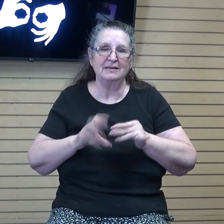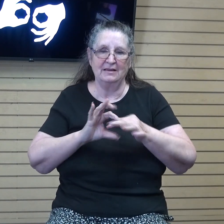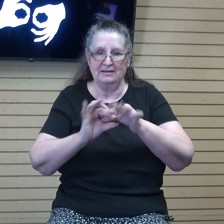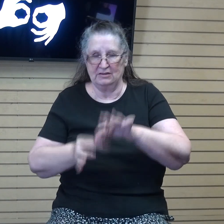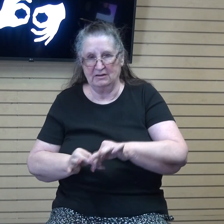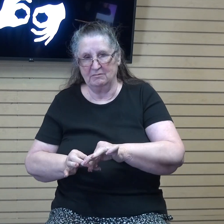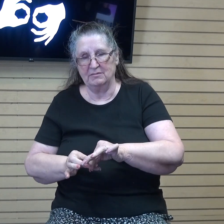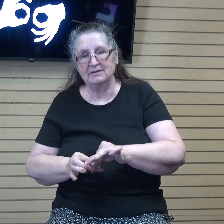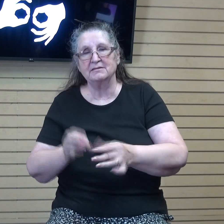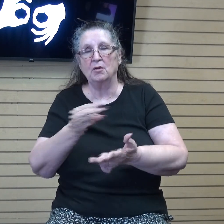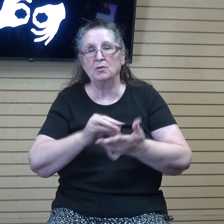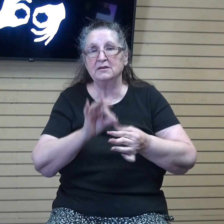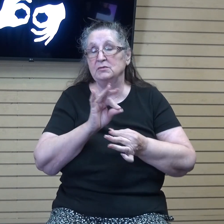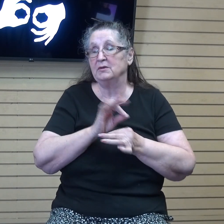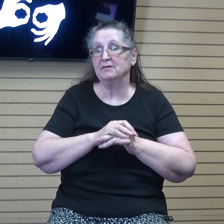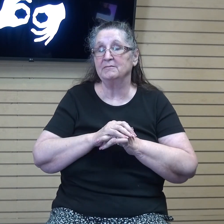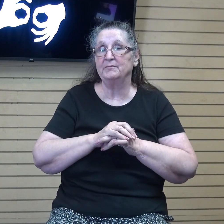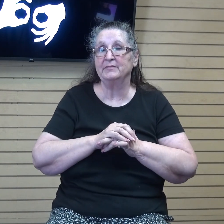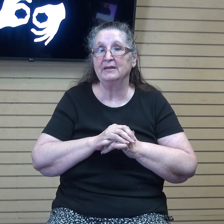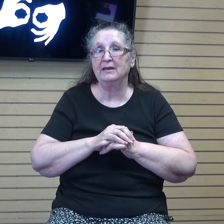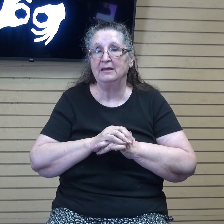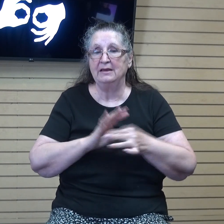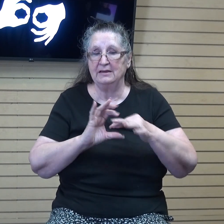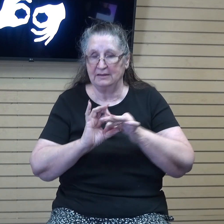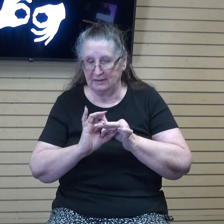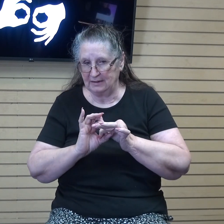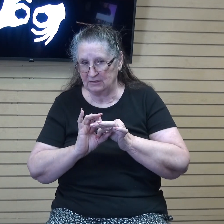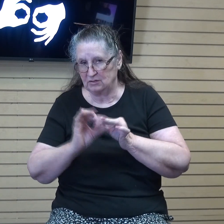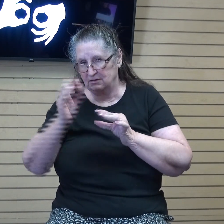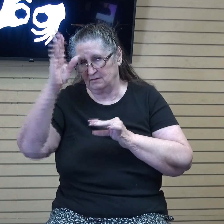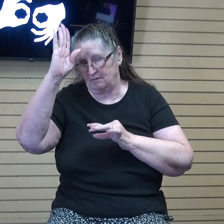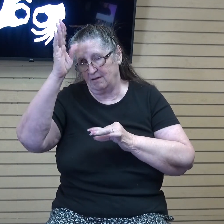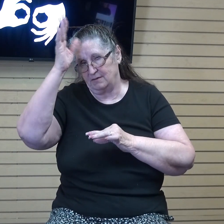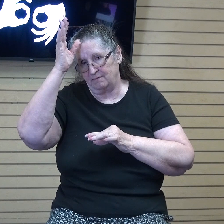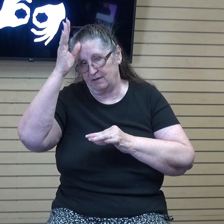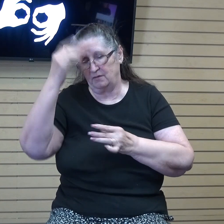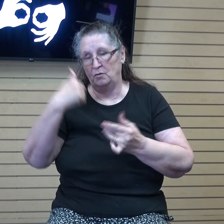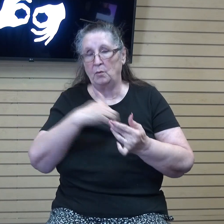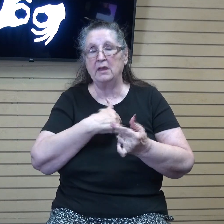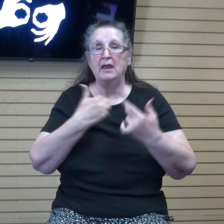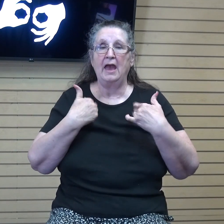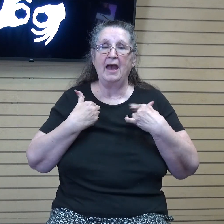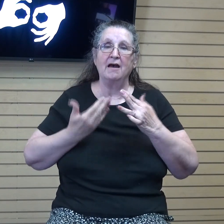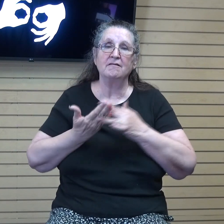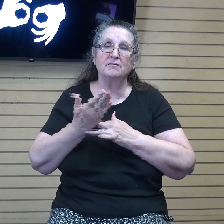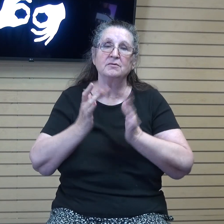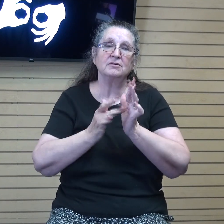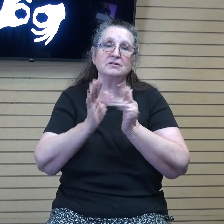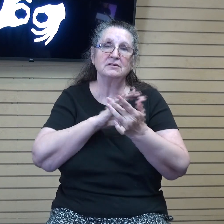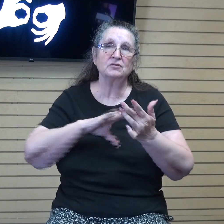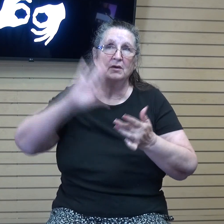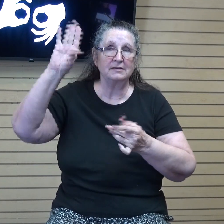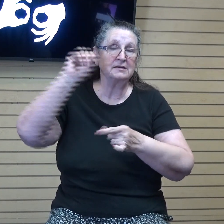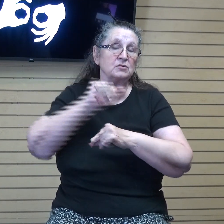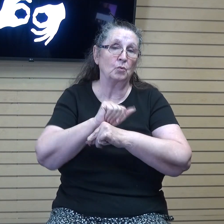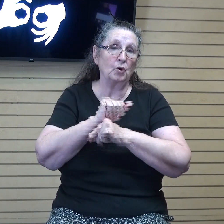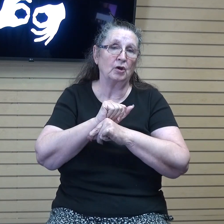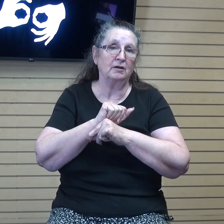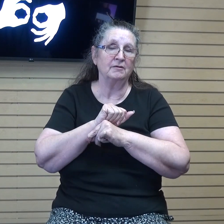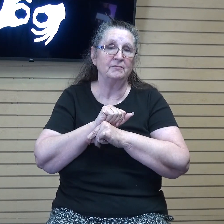the Holy Spirit. It is the connection to God, the Father, we all have through Jesus Christ's work. We are also